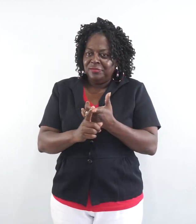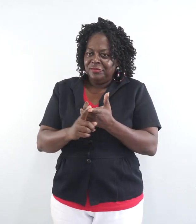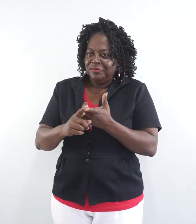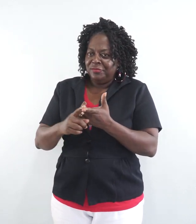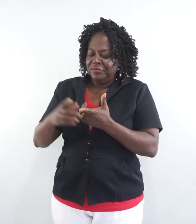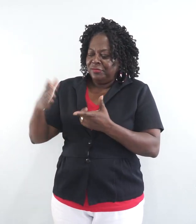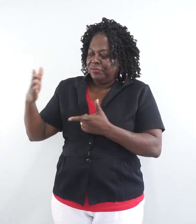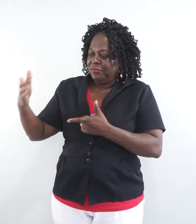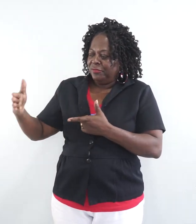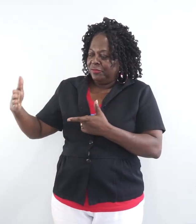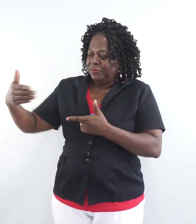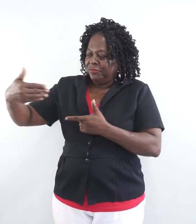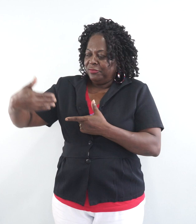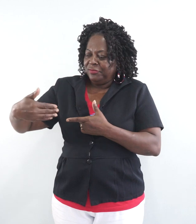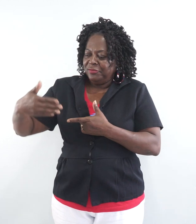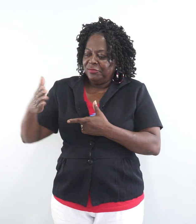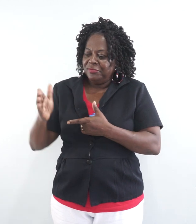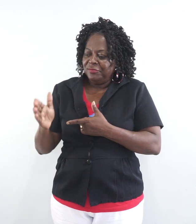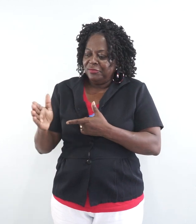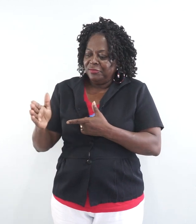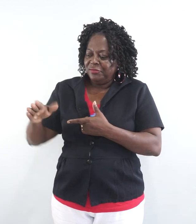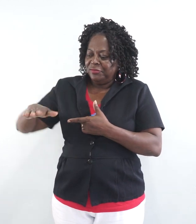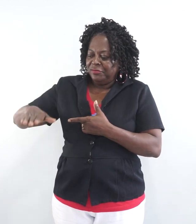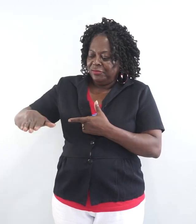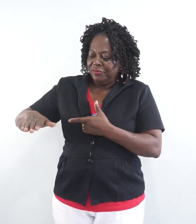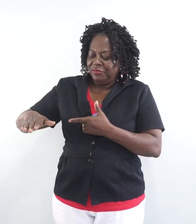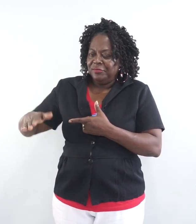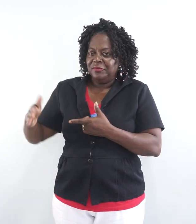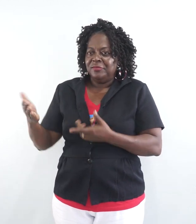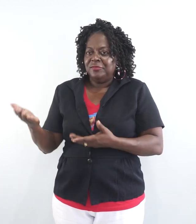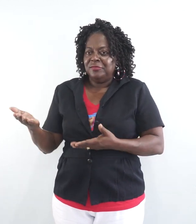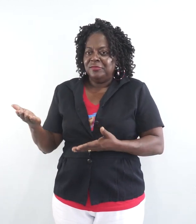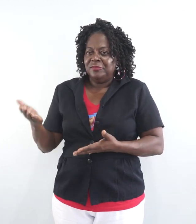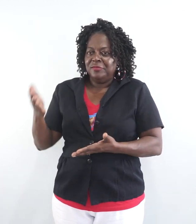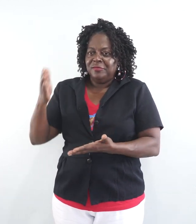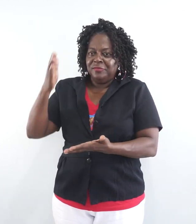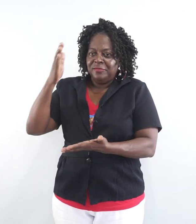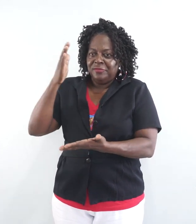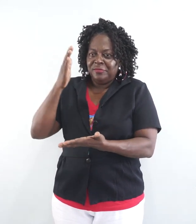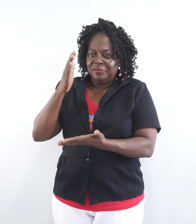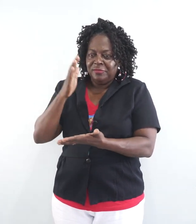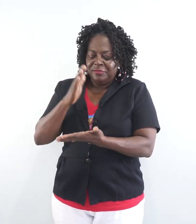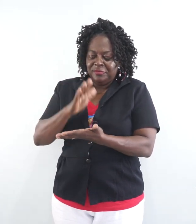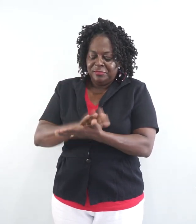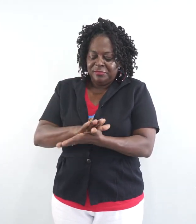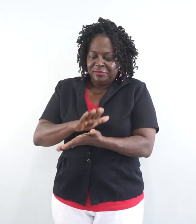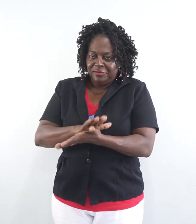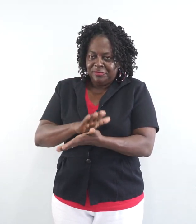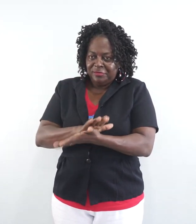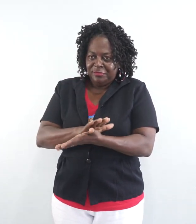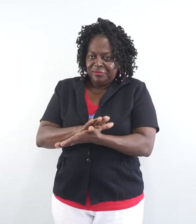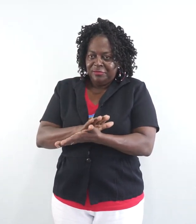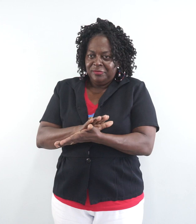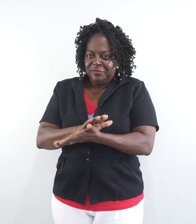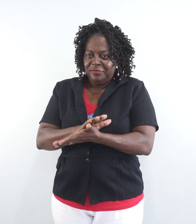orientation. For example, the word school or